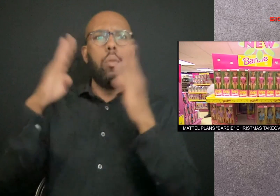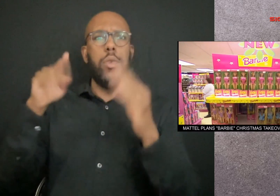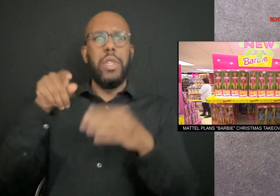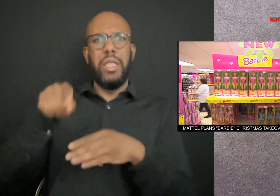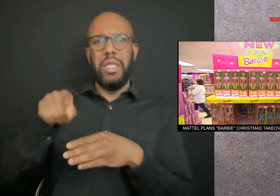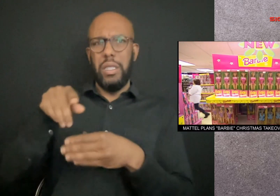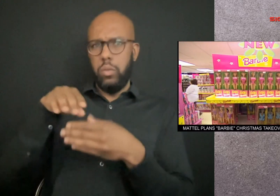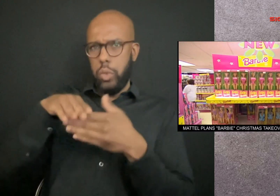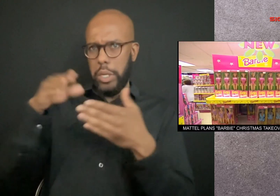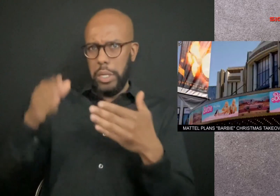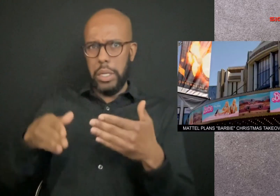this year.